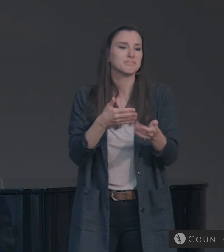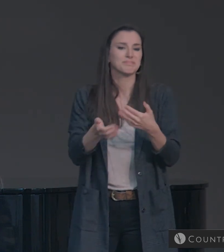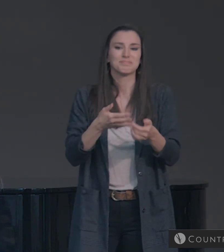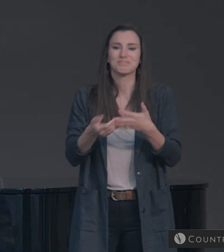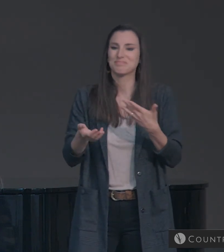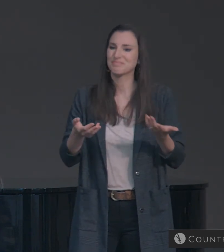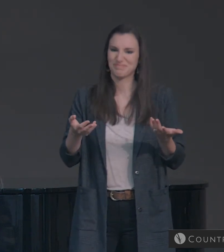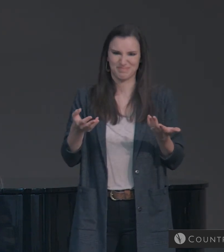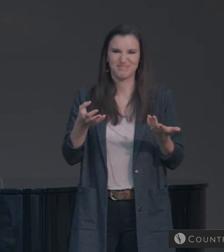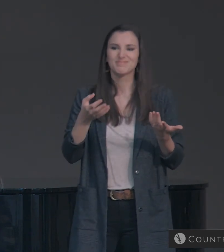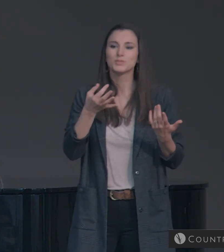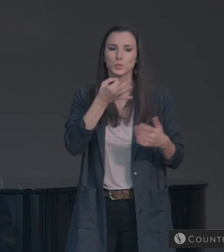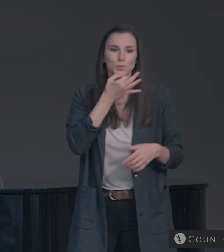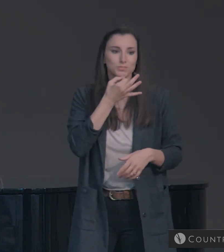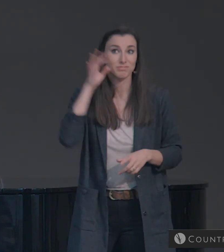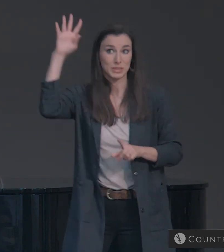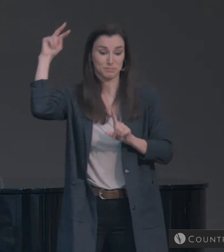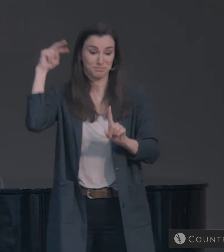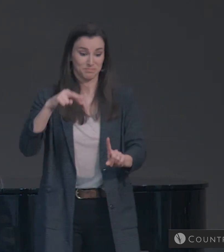It's soon.